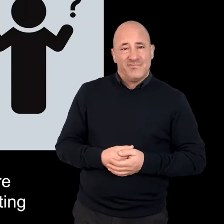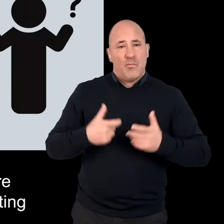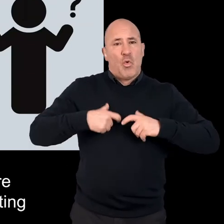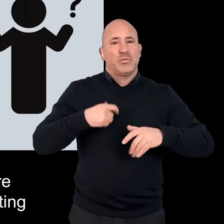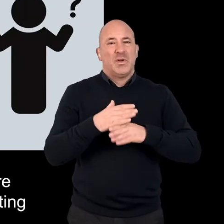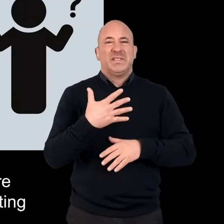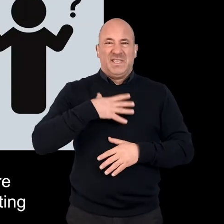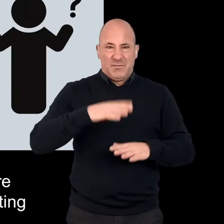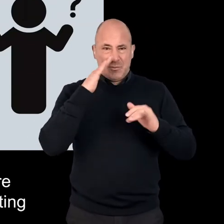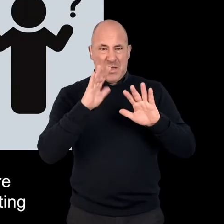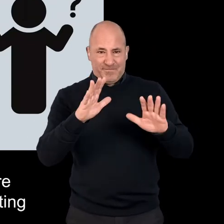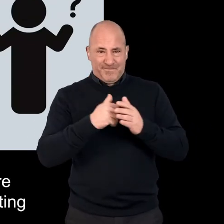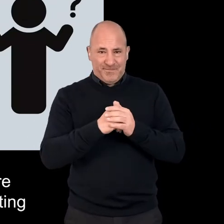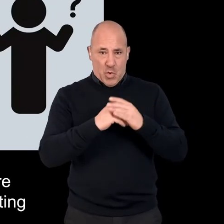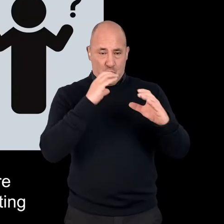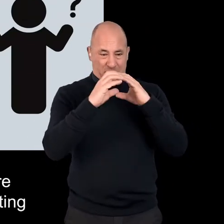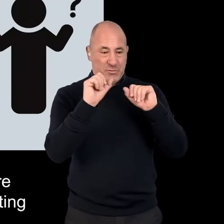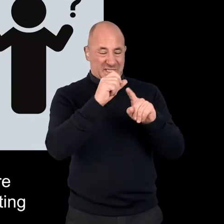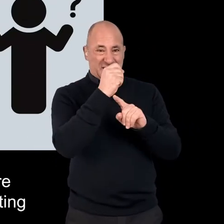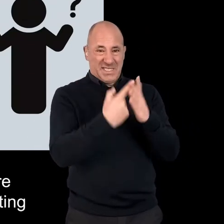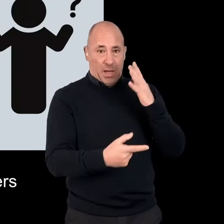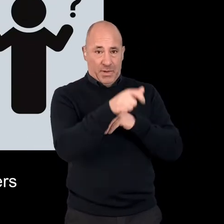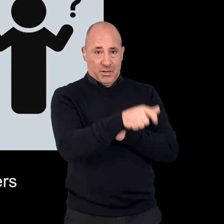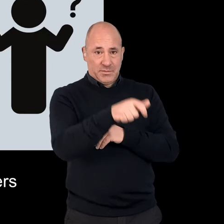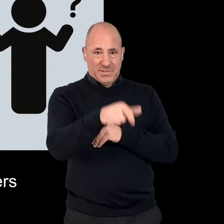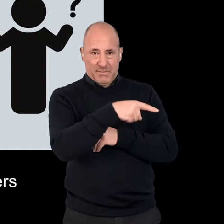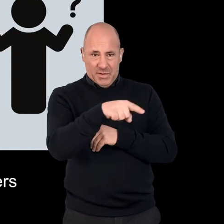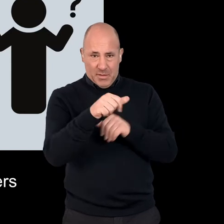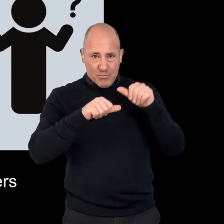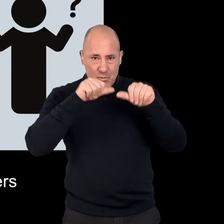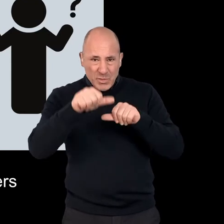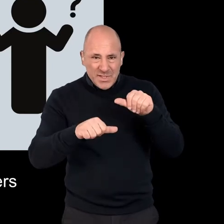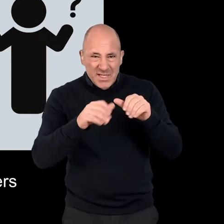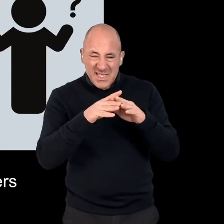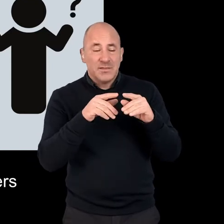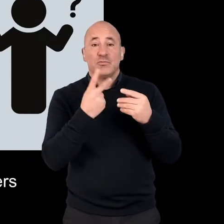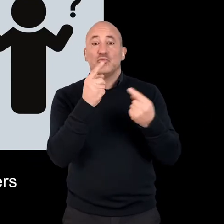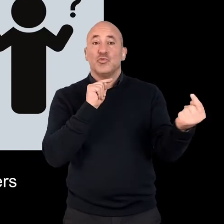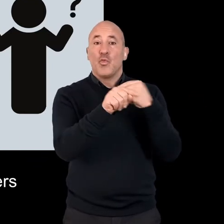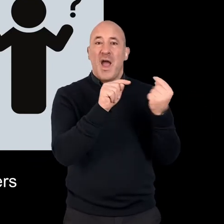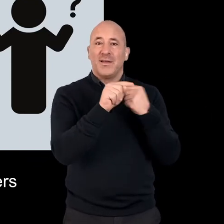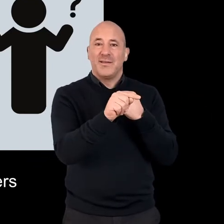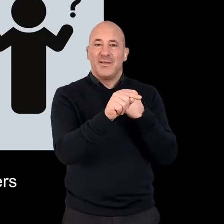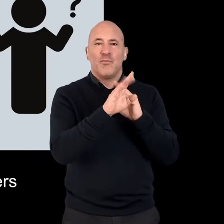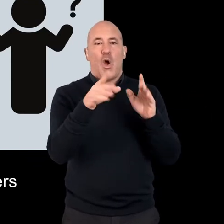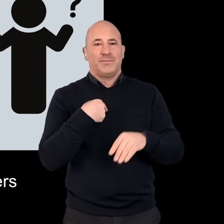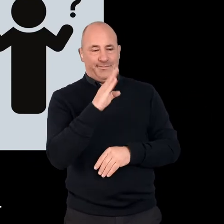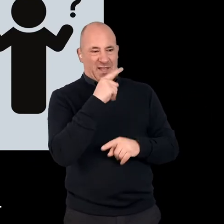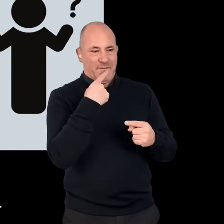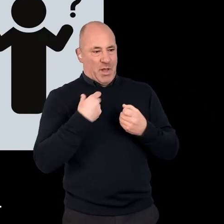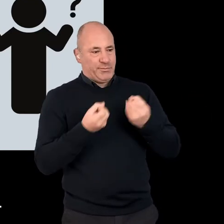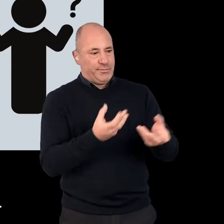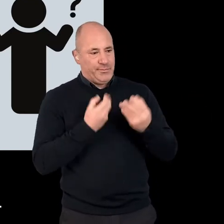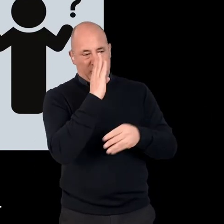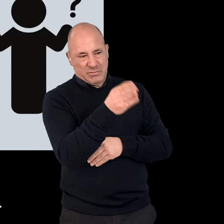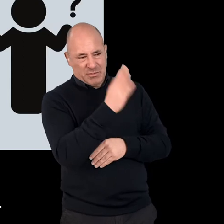Social workers need to ensure that the process of communicating with their disabled service users is one of two-way communication, as